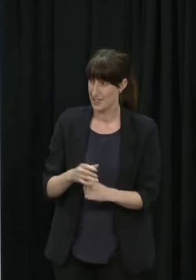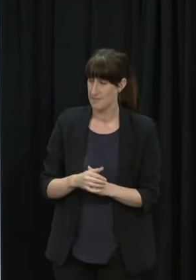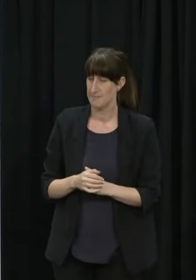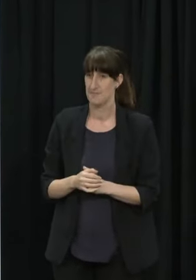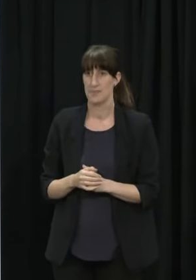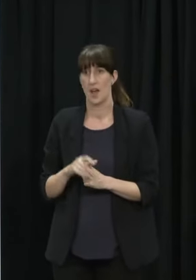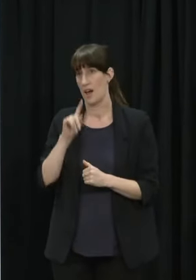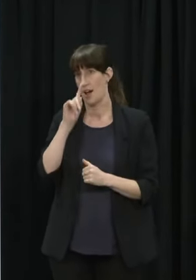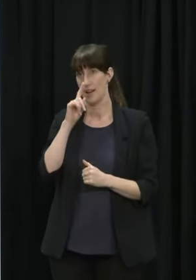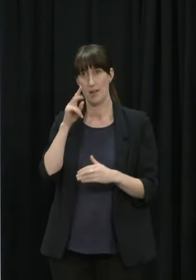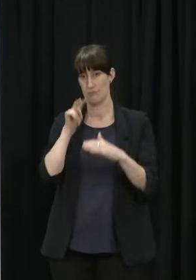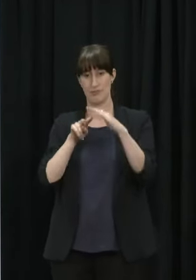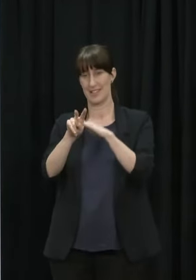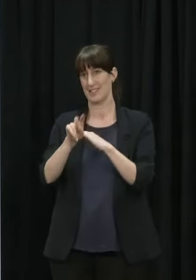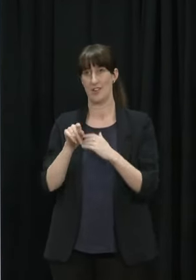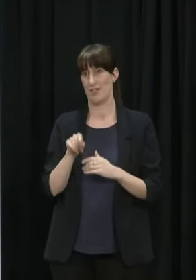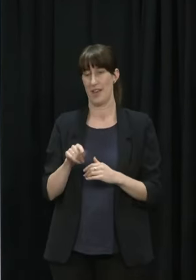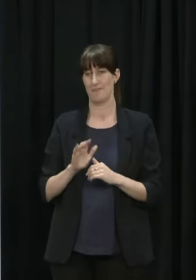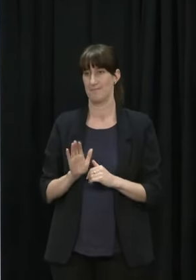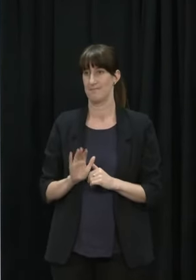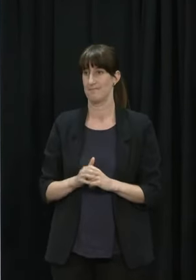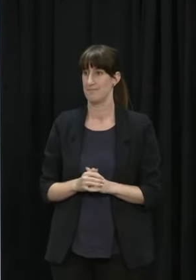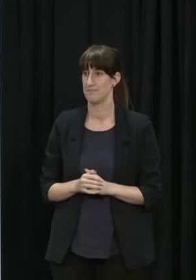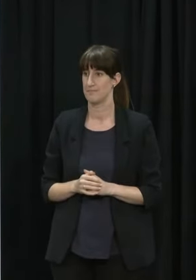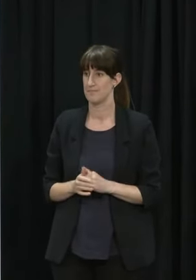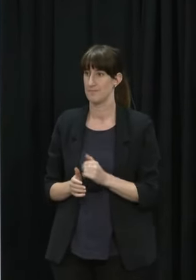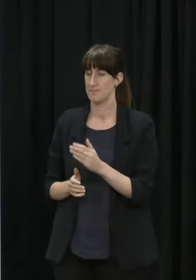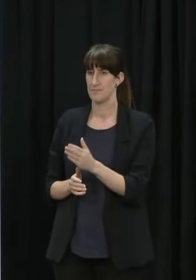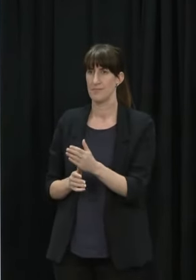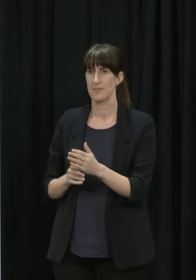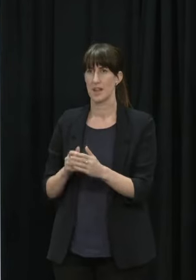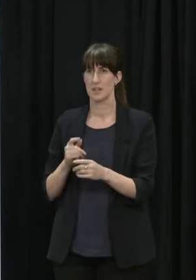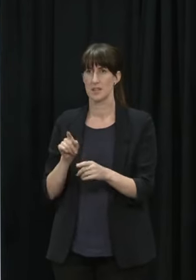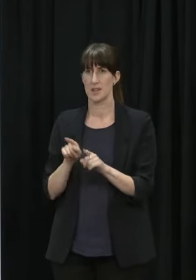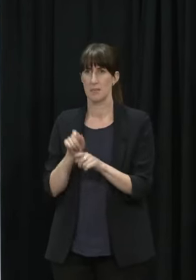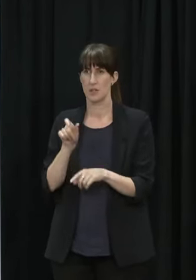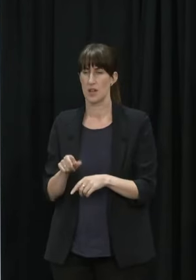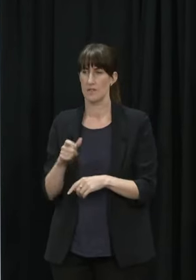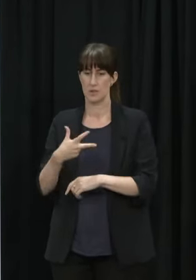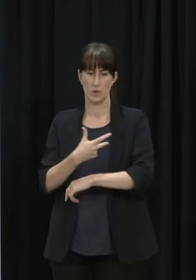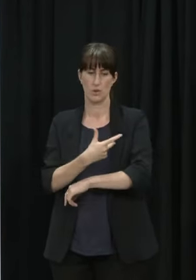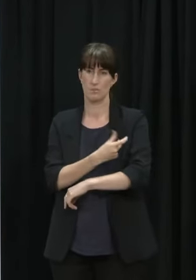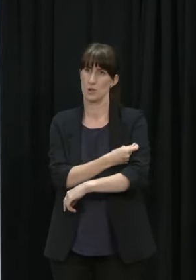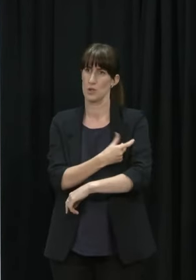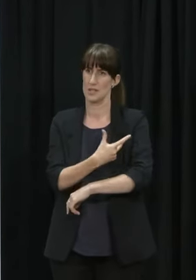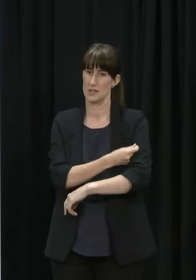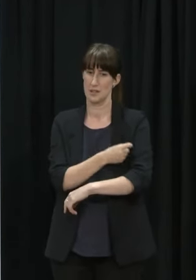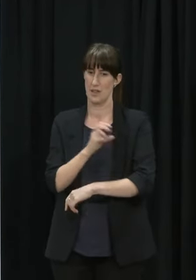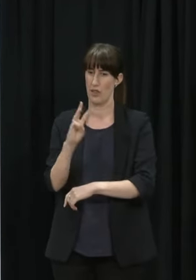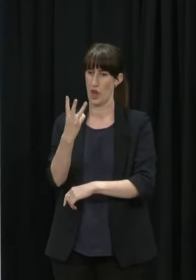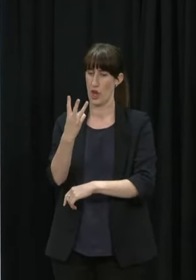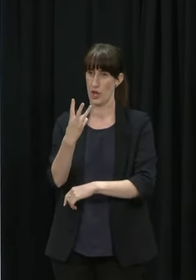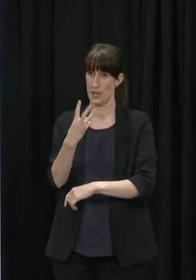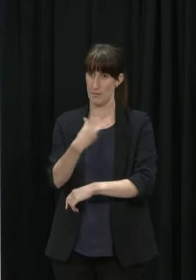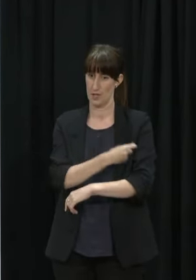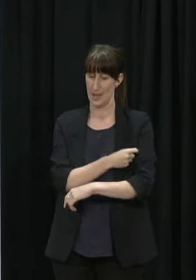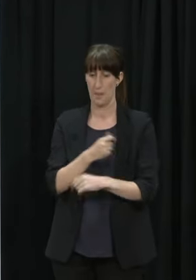on that on on on on booster uptakes sorry a lot of people about 100,000 people who are eligible for the booster right now have a cat